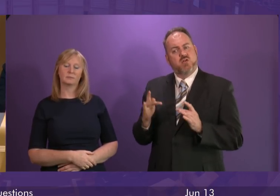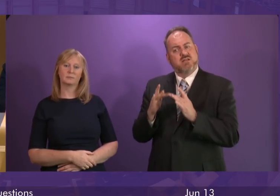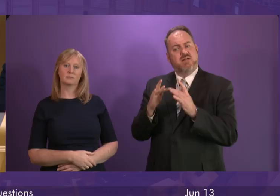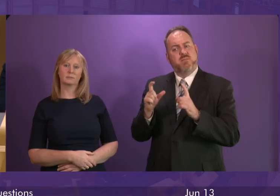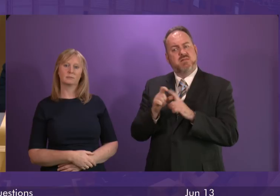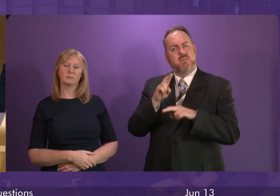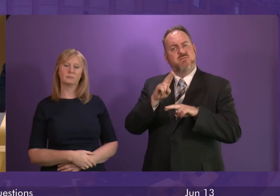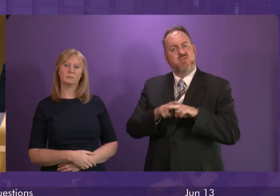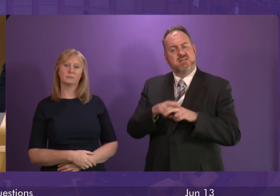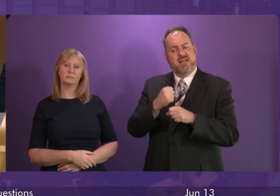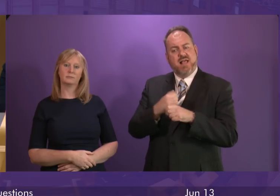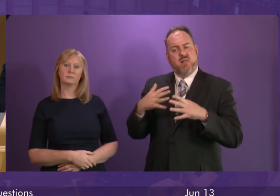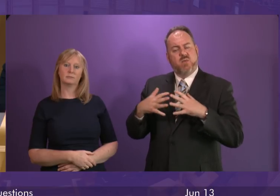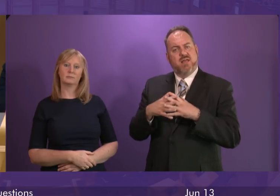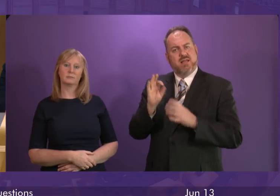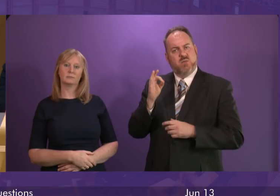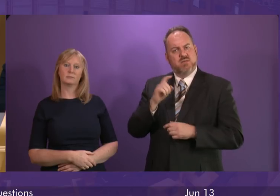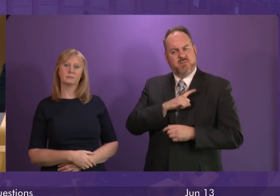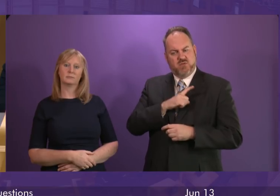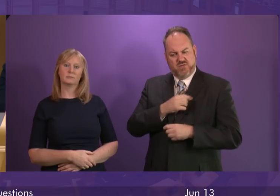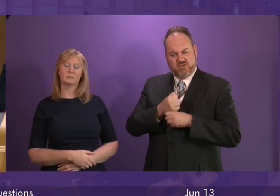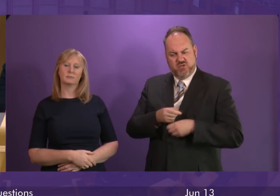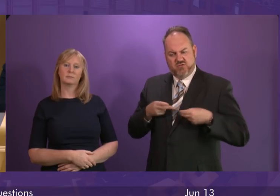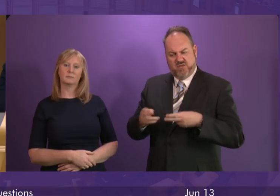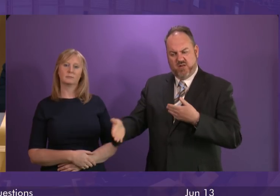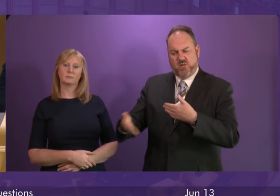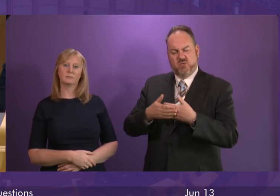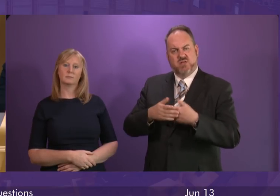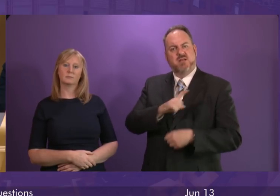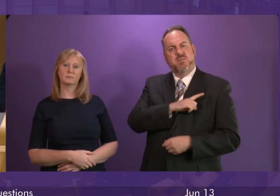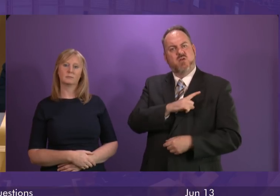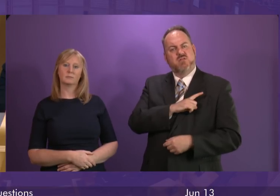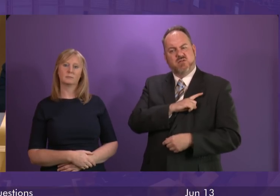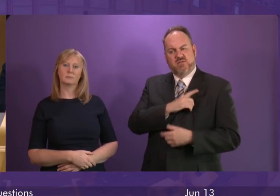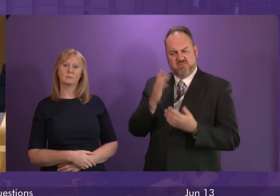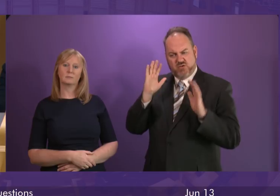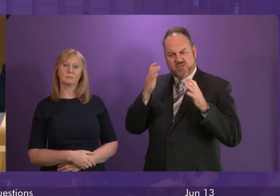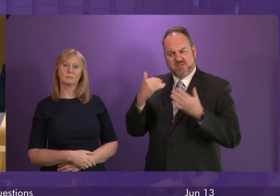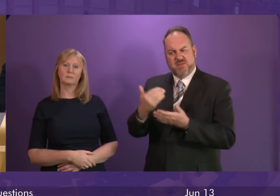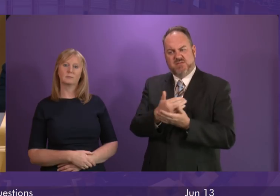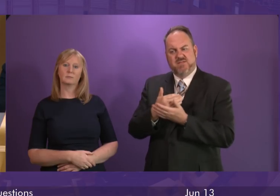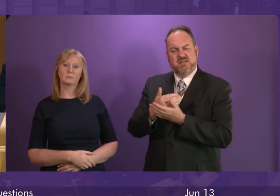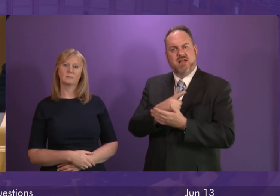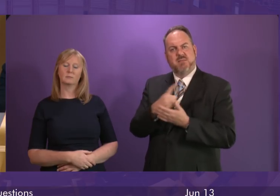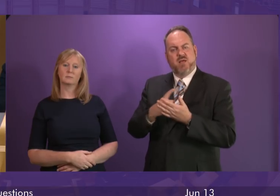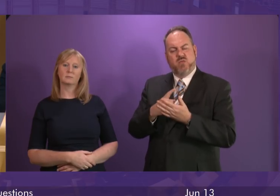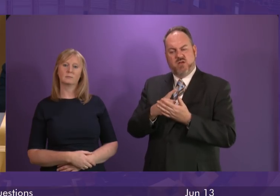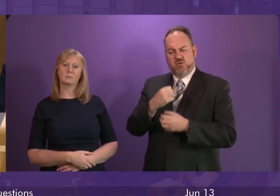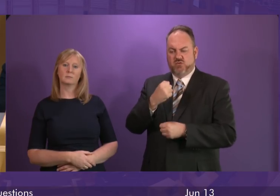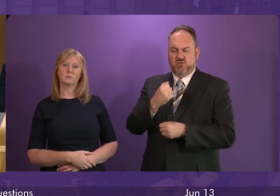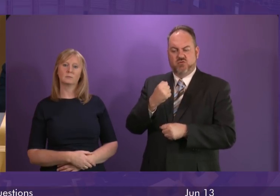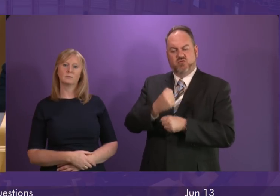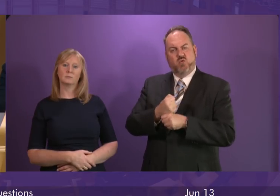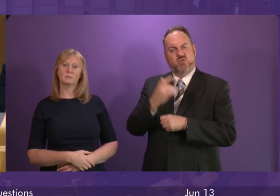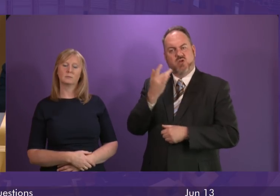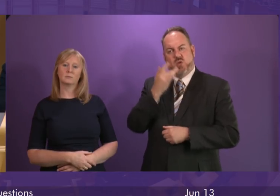Galloway Council following the closure of Church Street in Stranraer due to safety concerns over the dilapidated Grade B listed George Hotel and whether